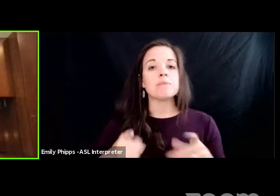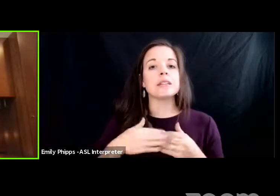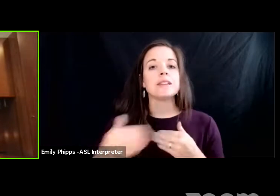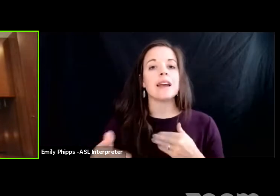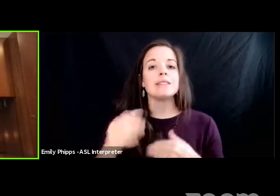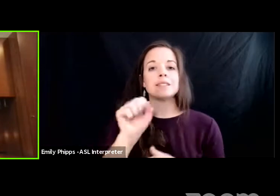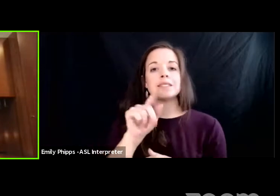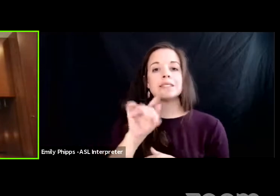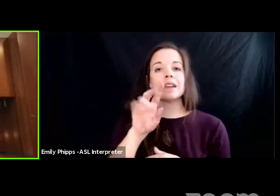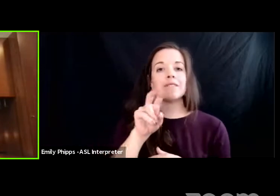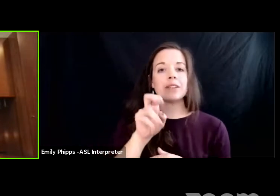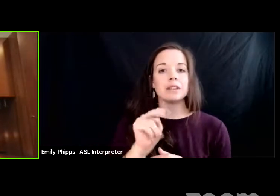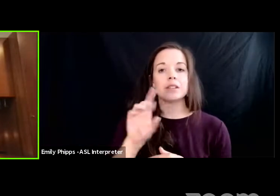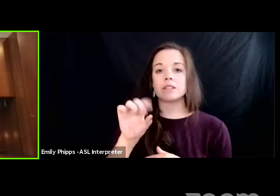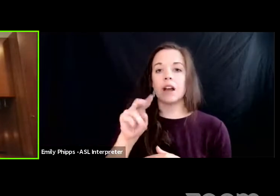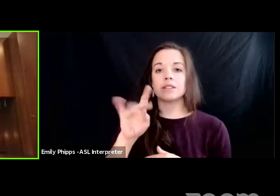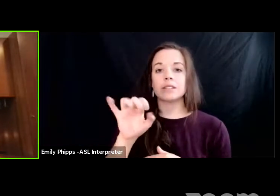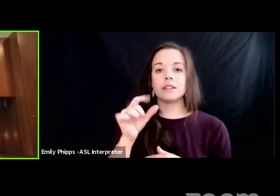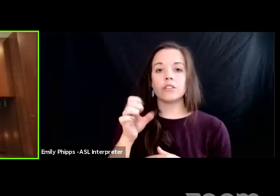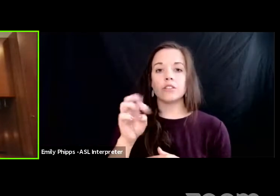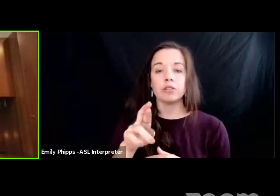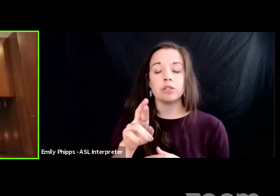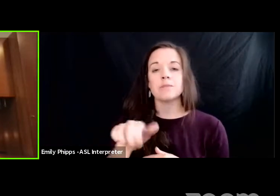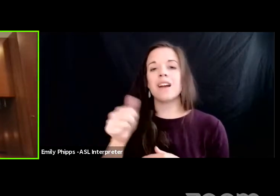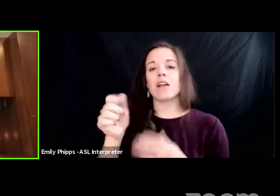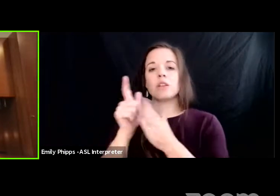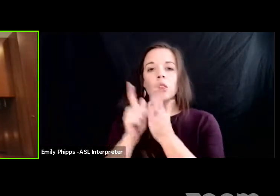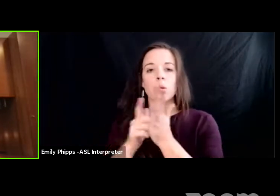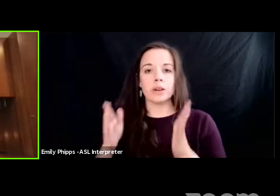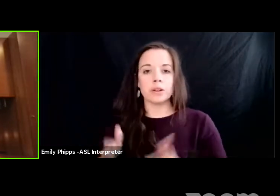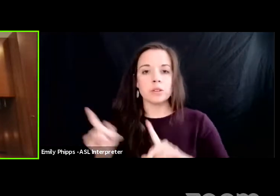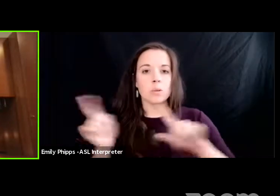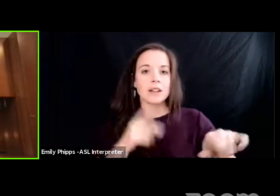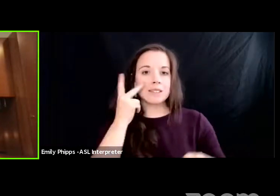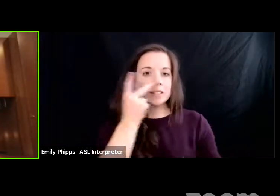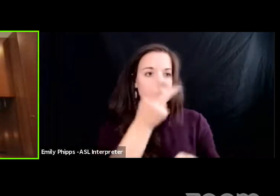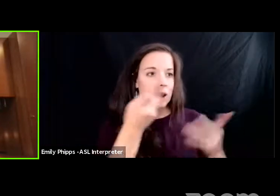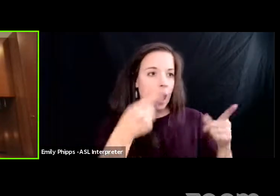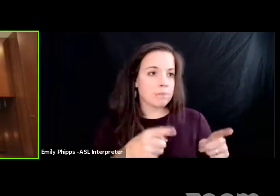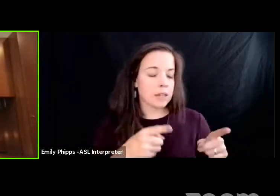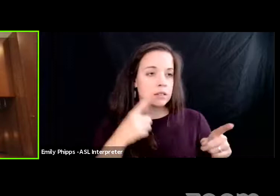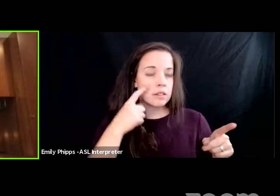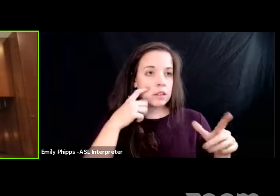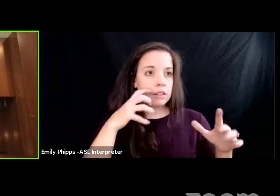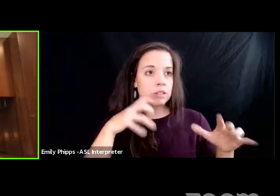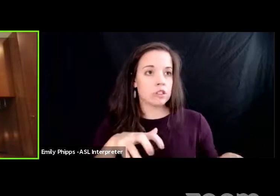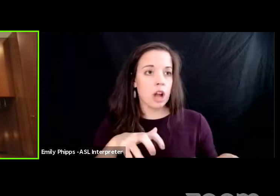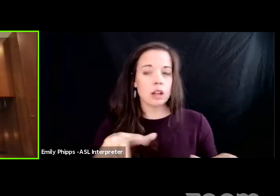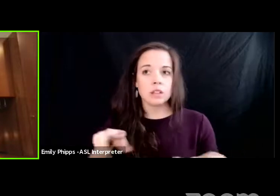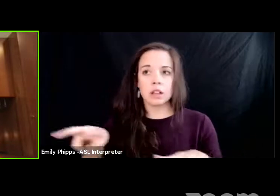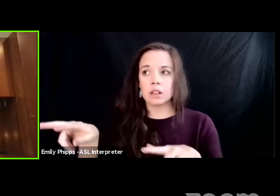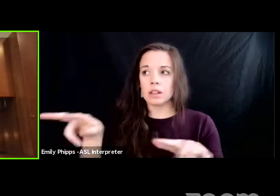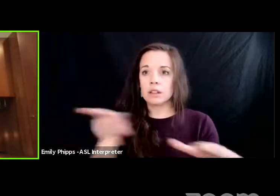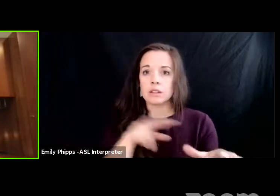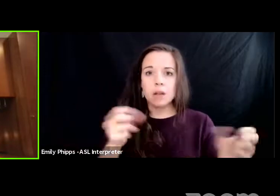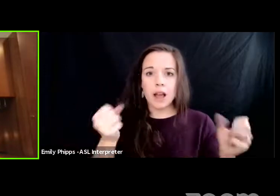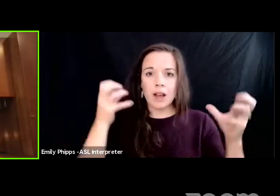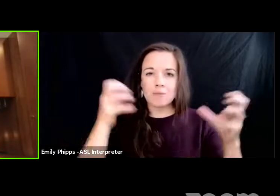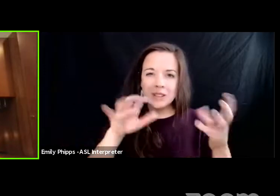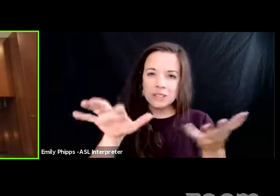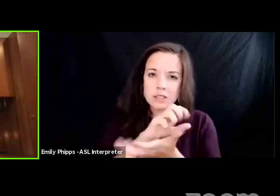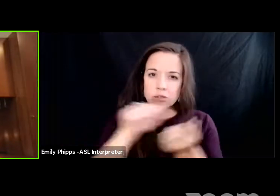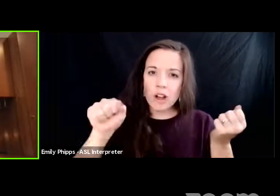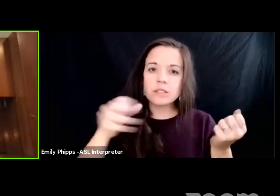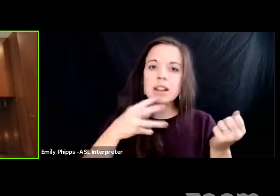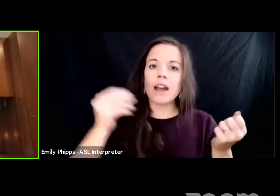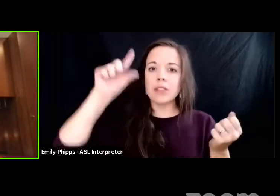and other lawyers went to see what happened and were shocked by the level of destruction and the fact that the